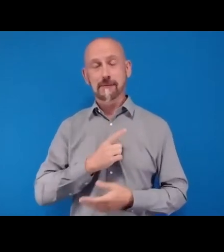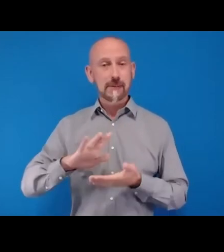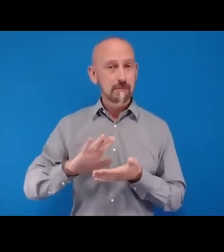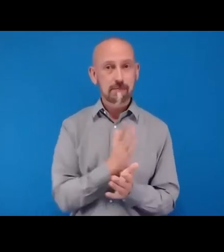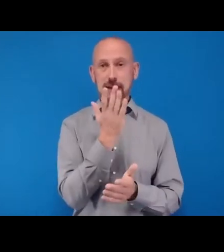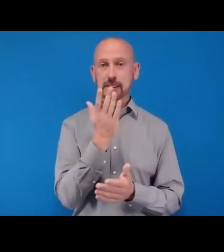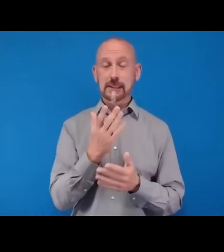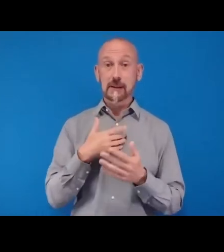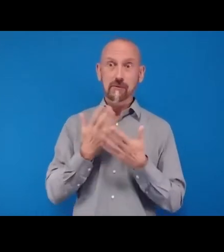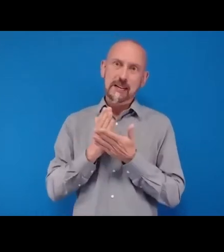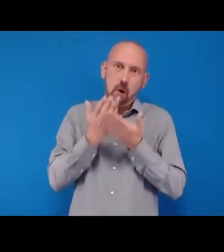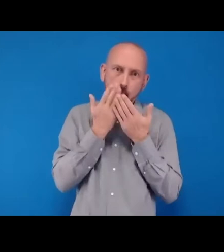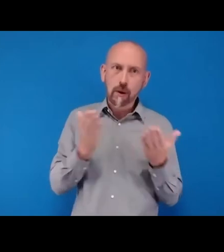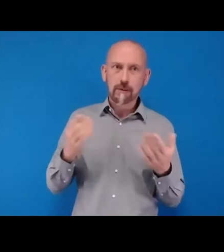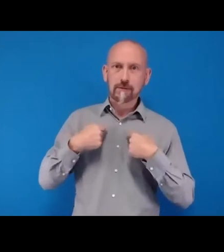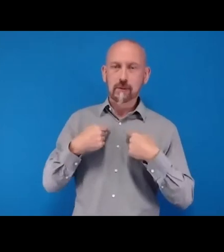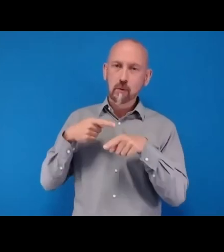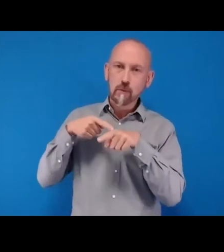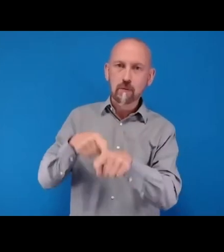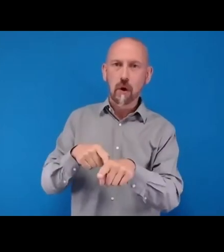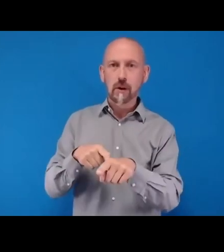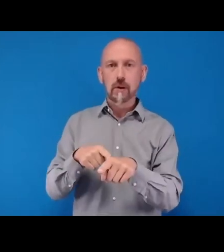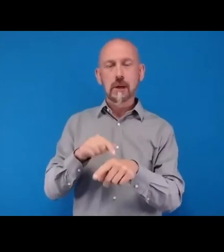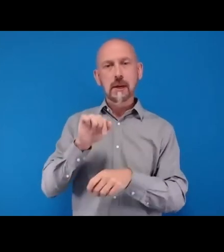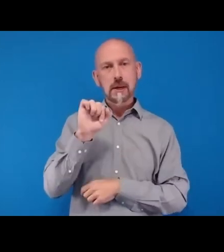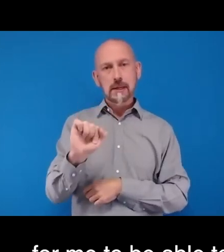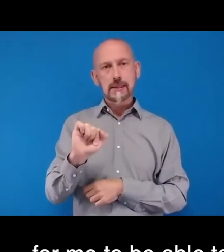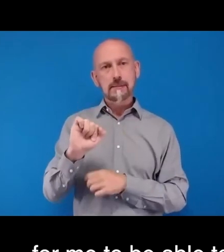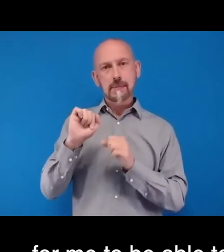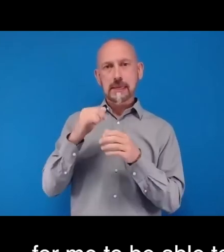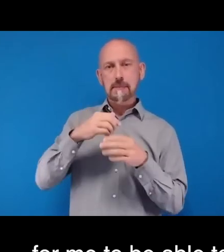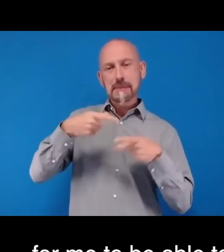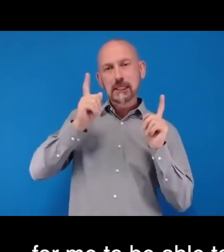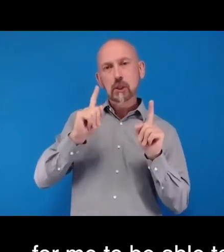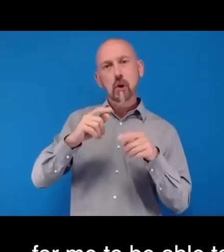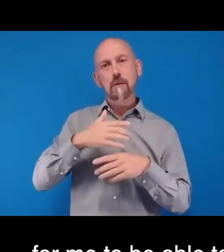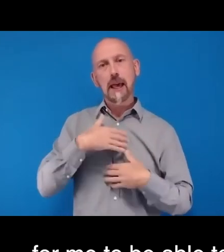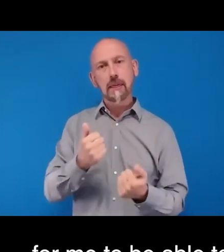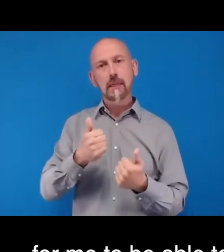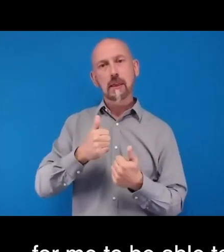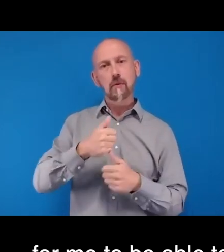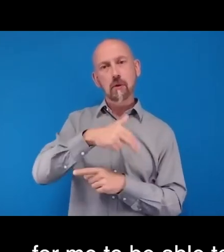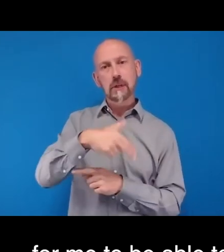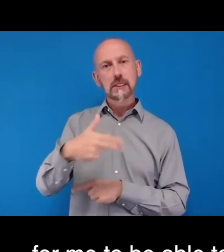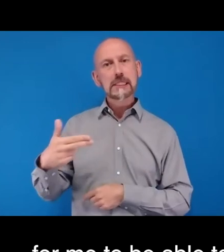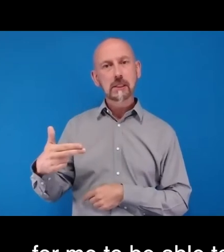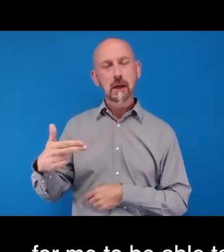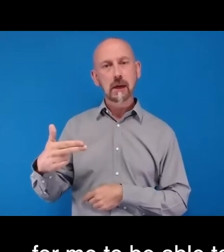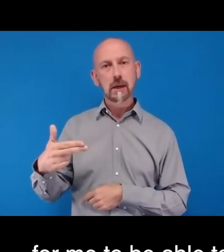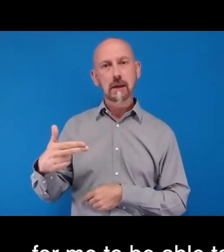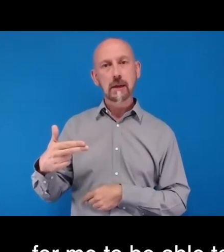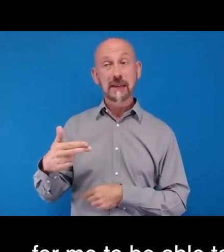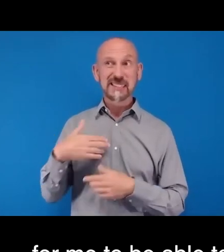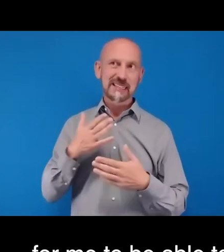from His Excellency, Budi Ganadi Sarikin, Minister of Health of the Republic of Indonesia, and to thank